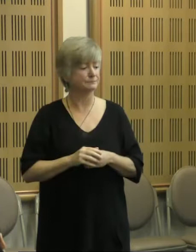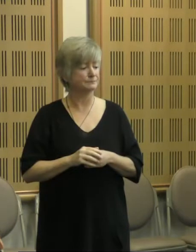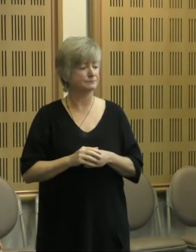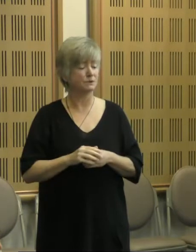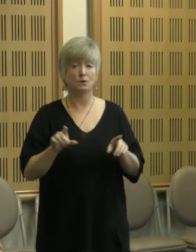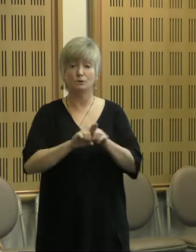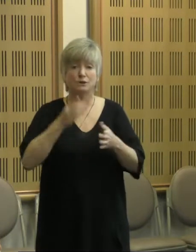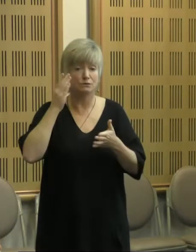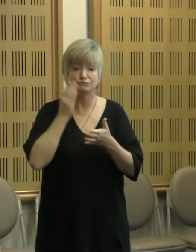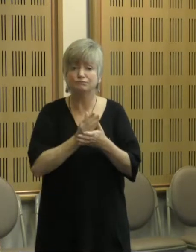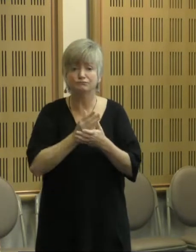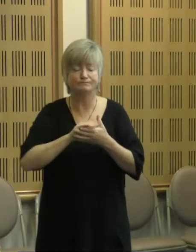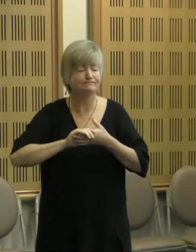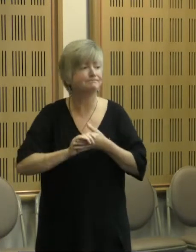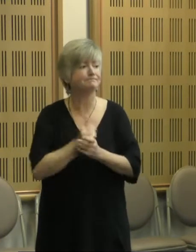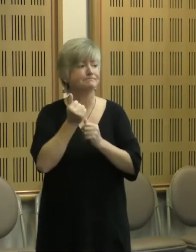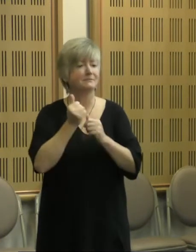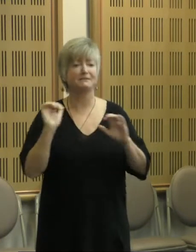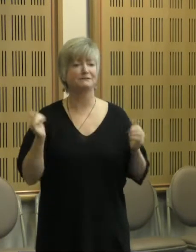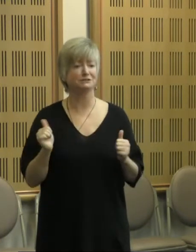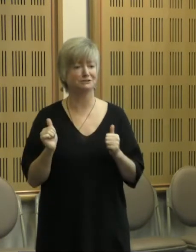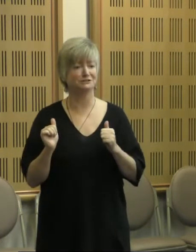pleased that it's finished.